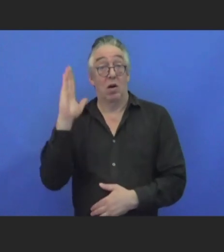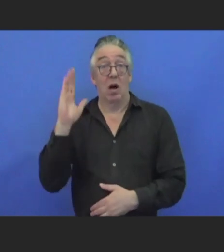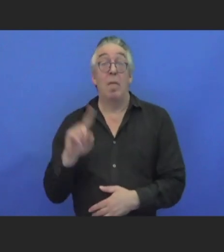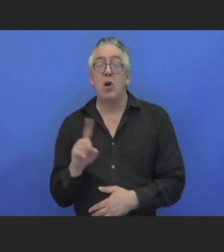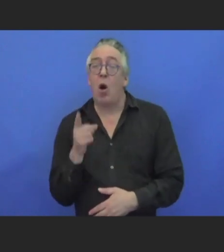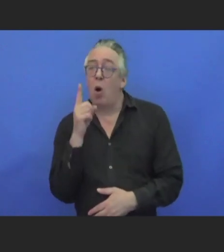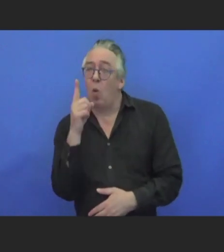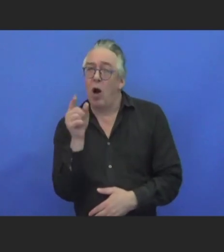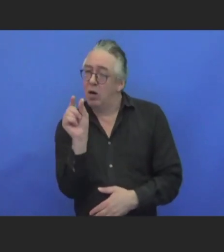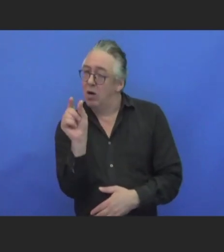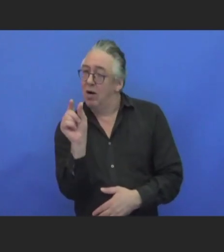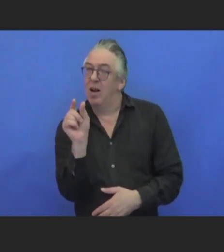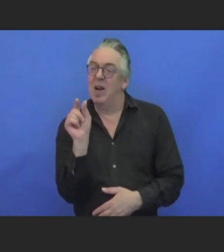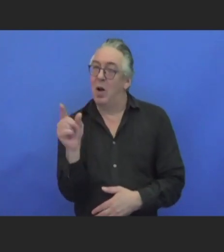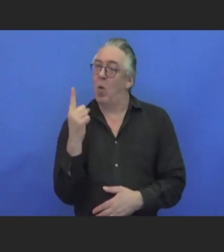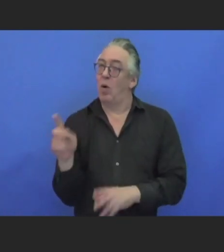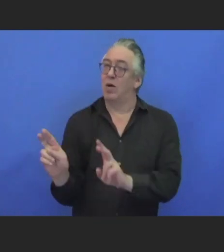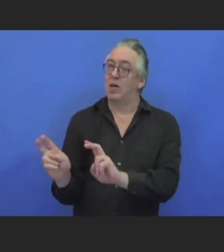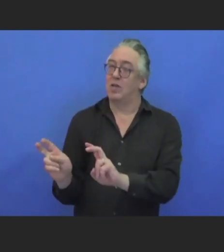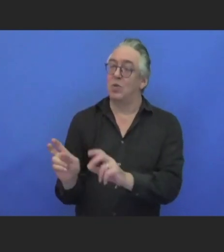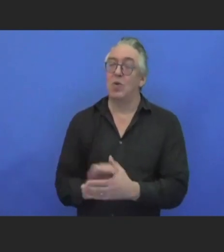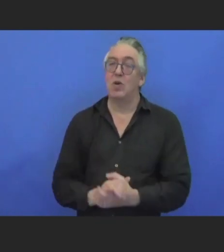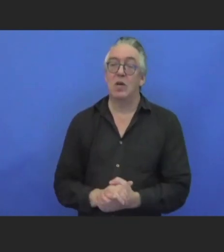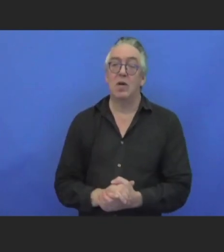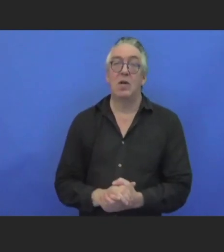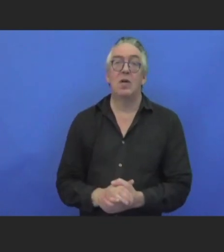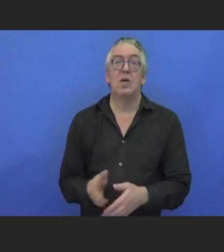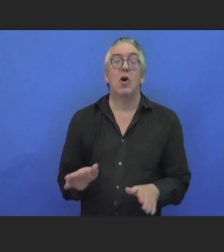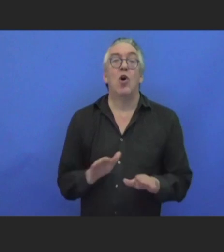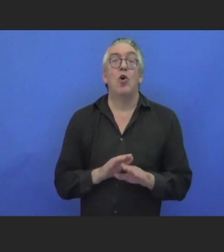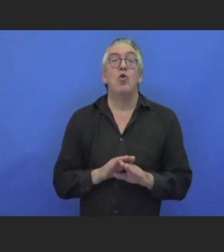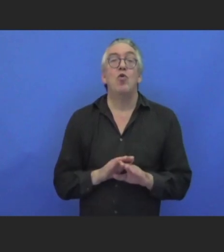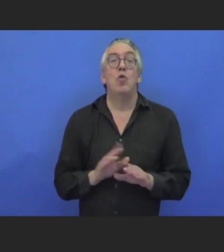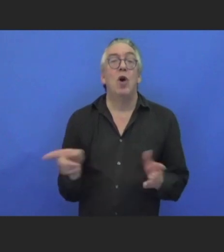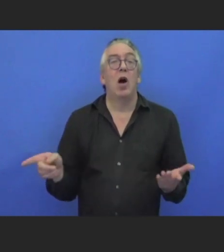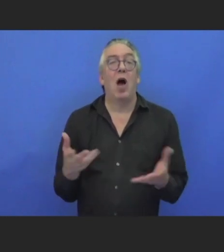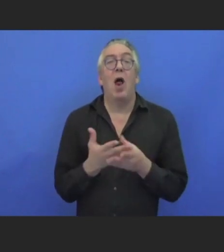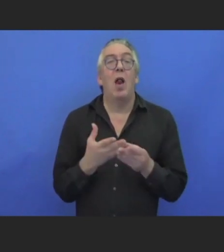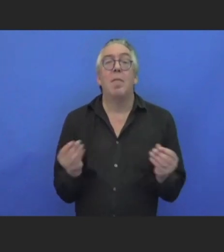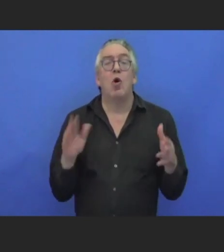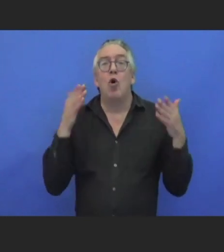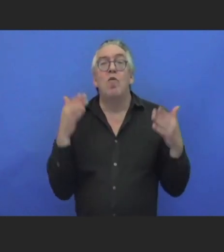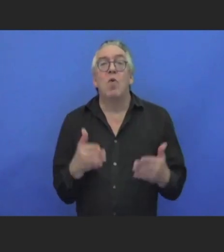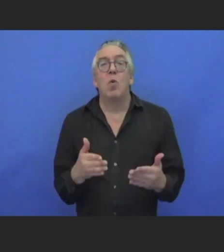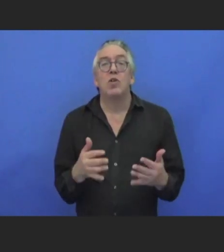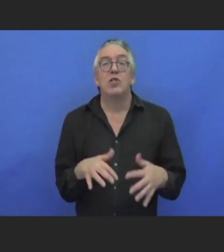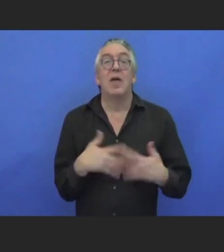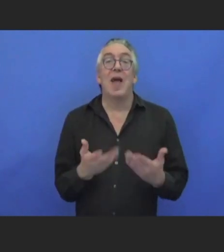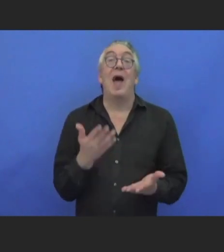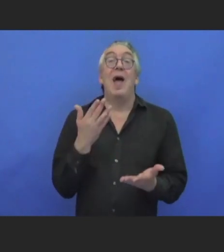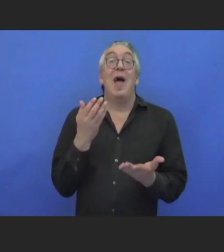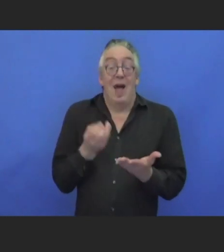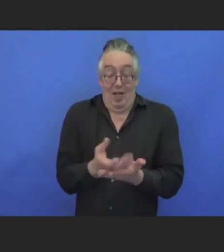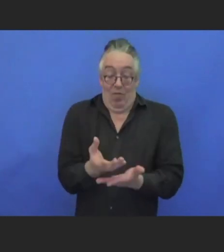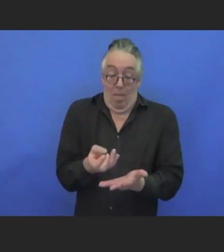here. There is not real focus on making sure that information is fully accessible